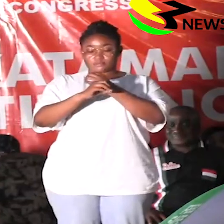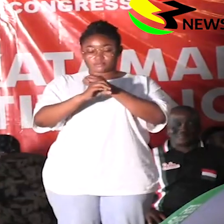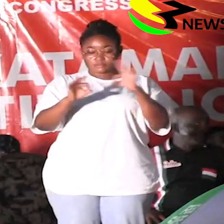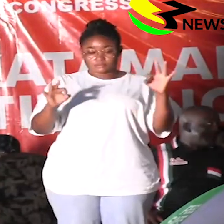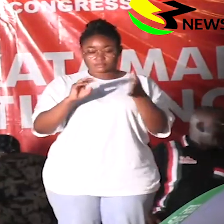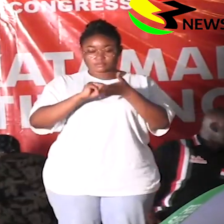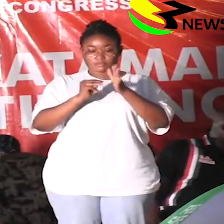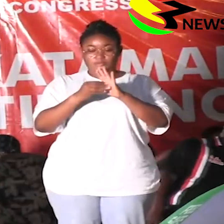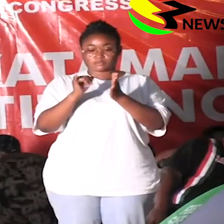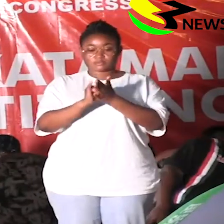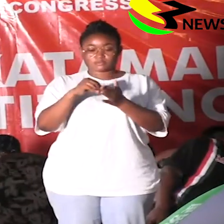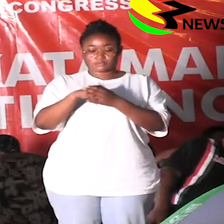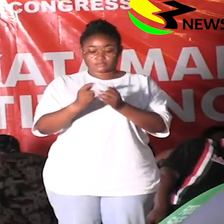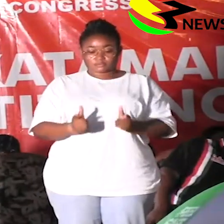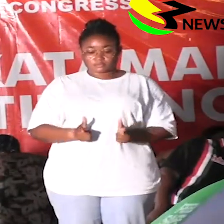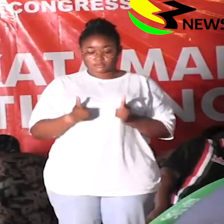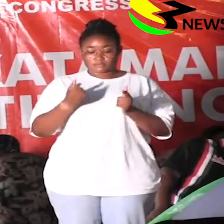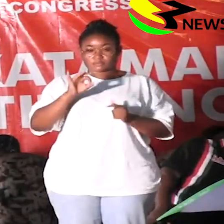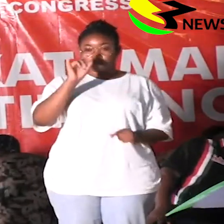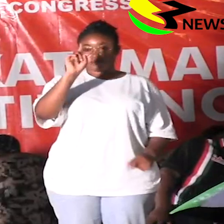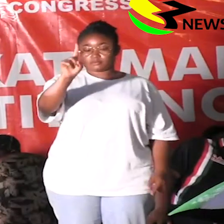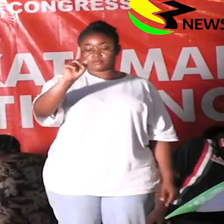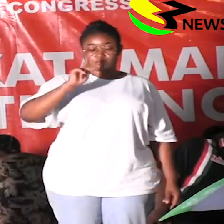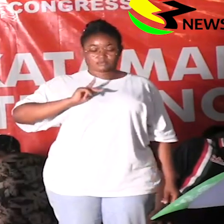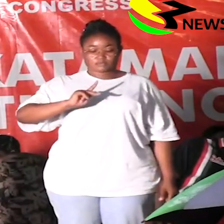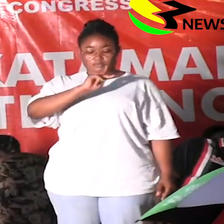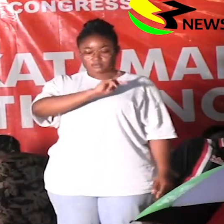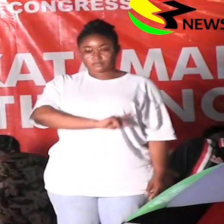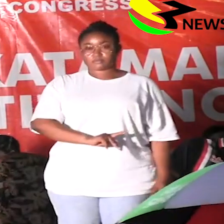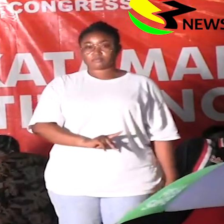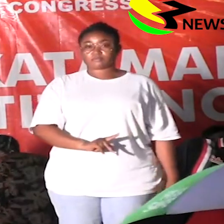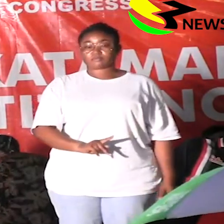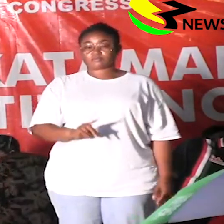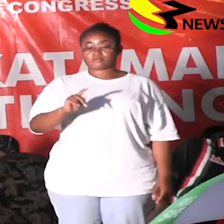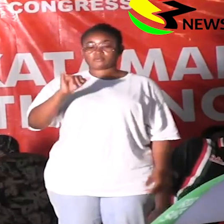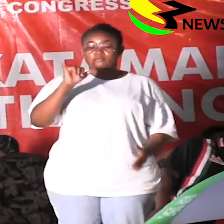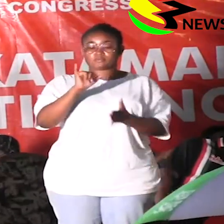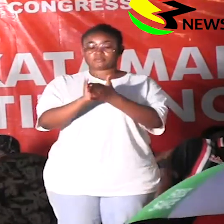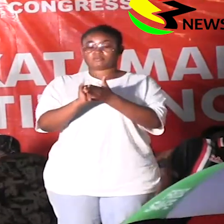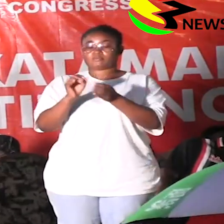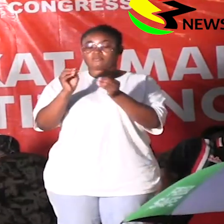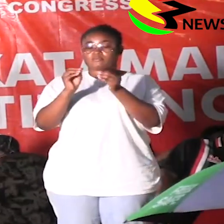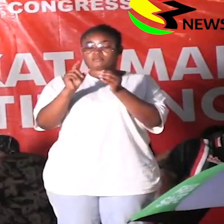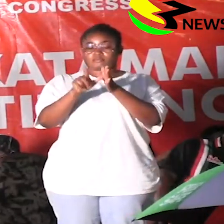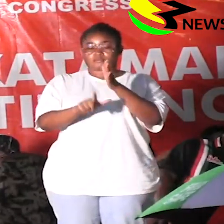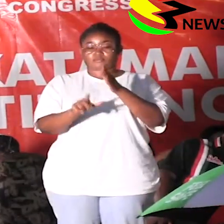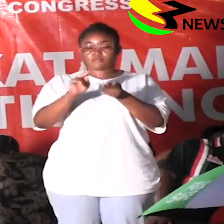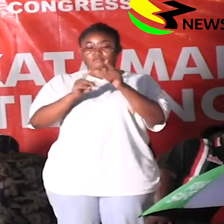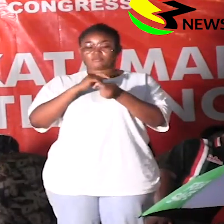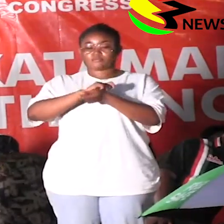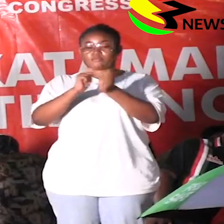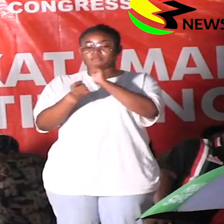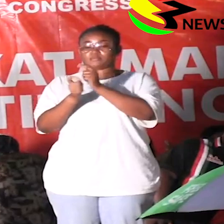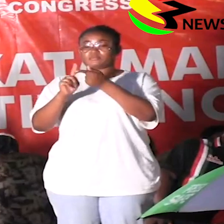it means in the life of one Parliament, the minority has turned to the